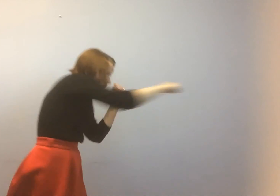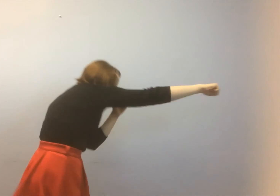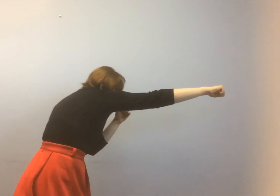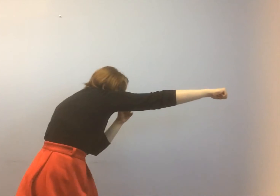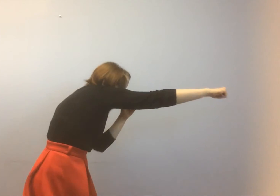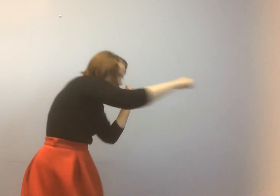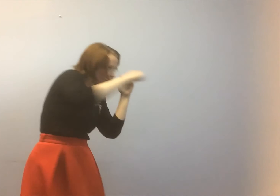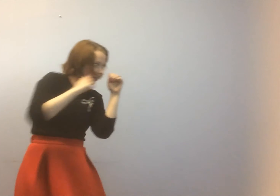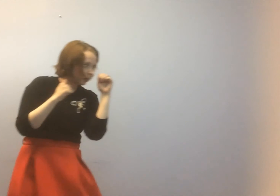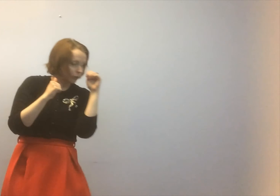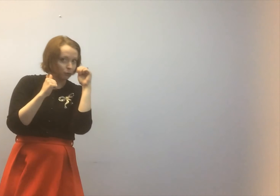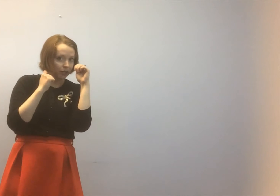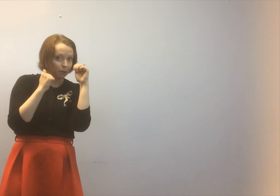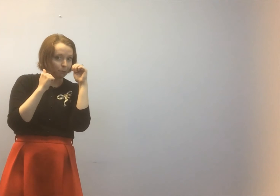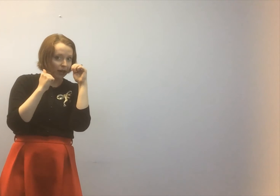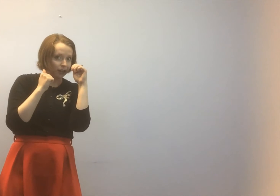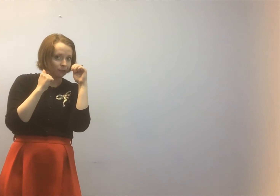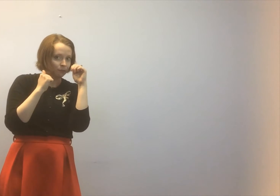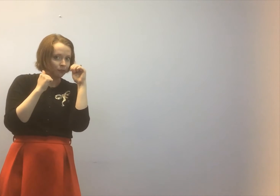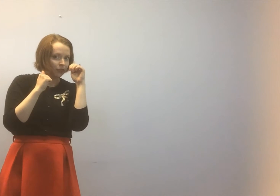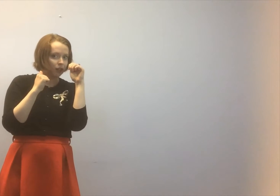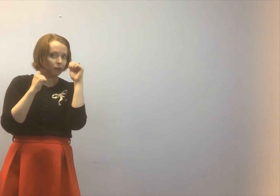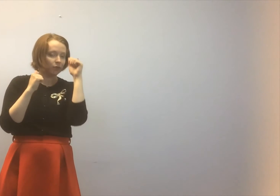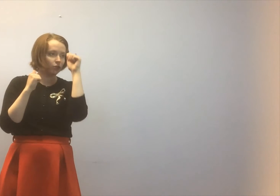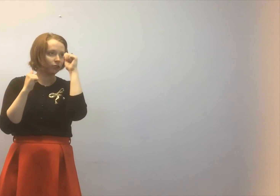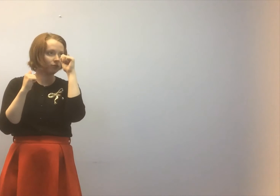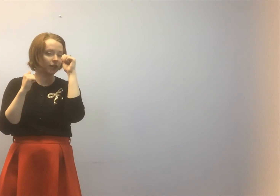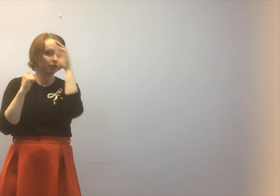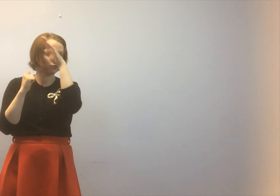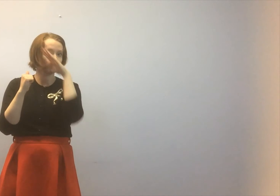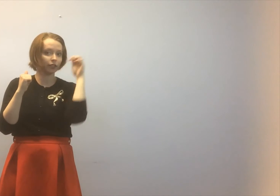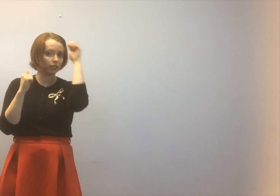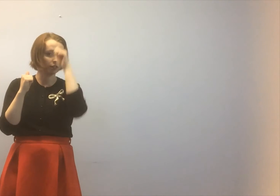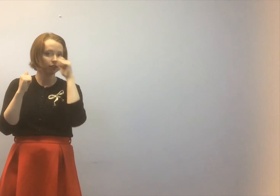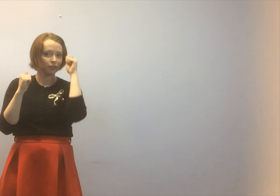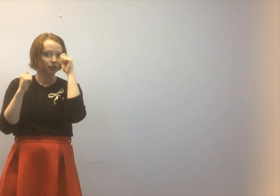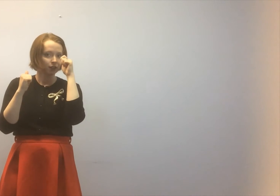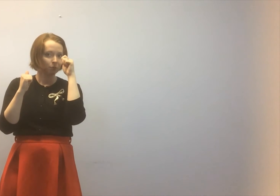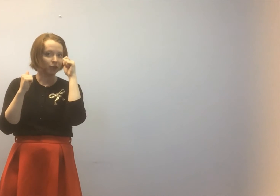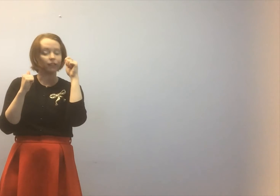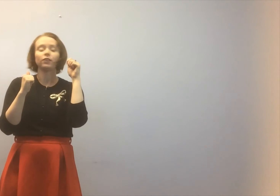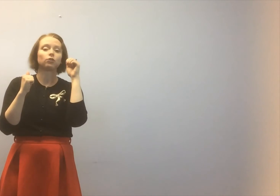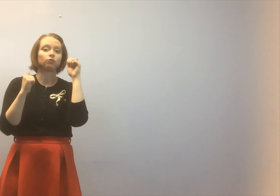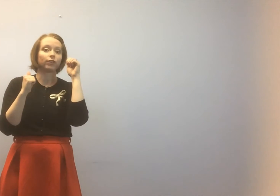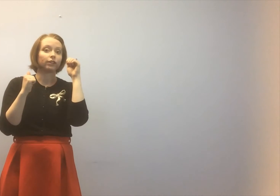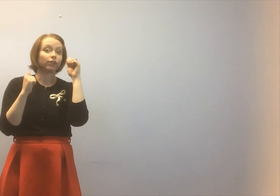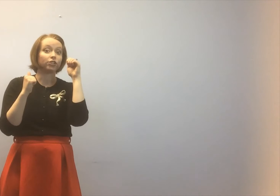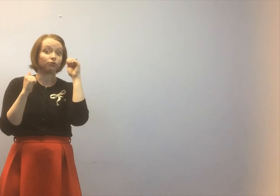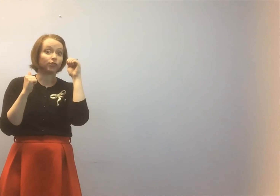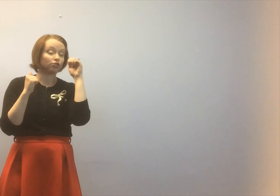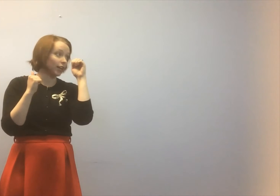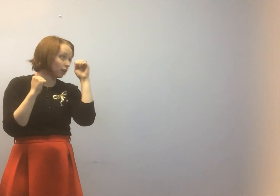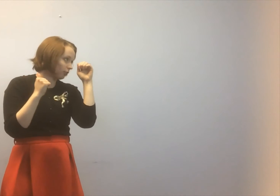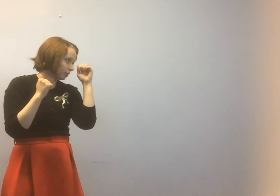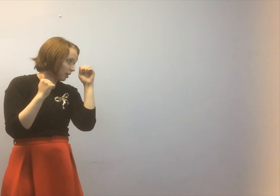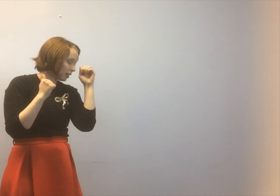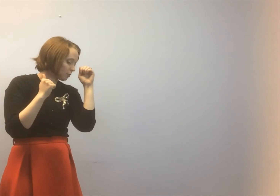cool and again always bring it back um your left hand is really going to be in your range of vision at all the time